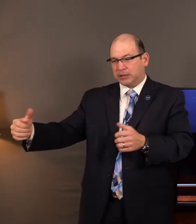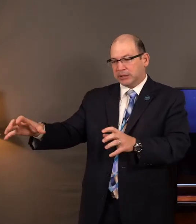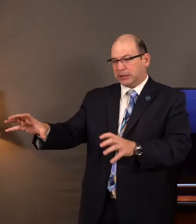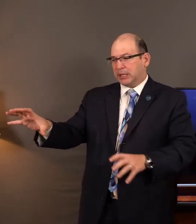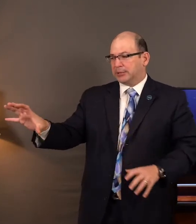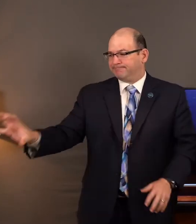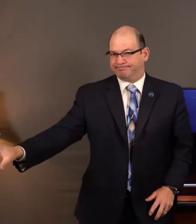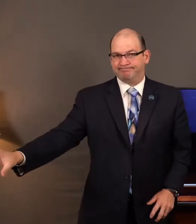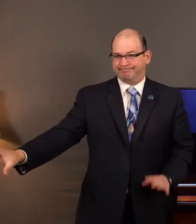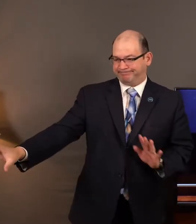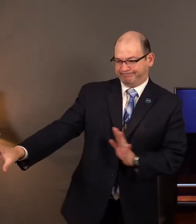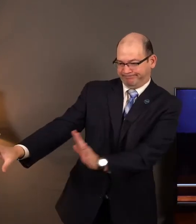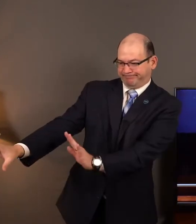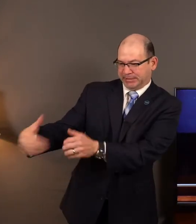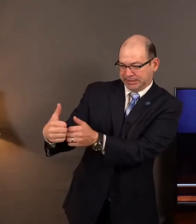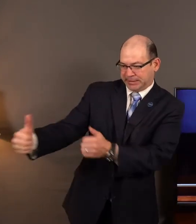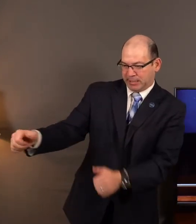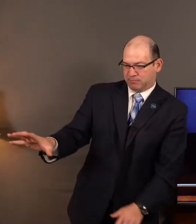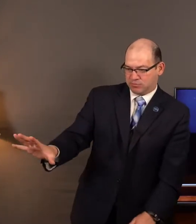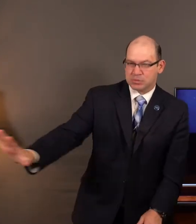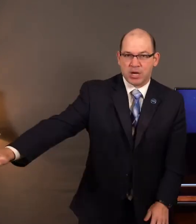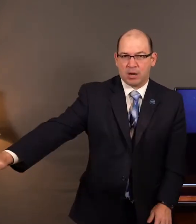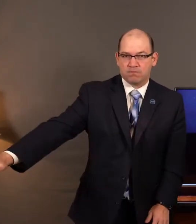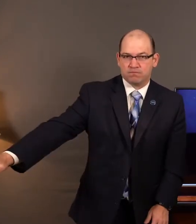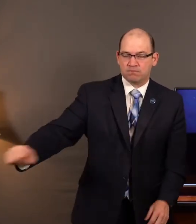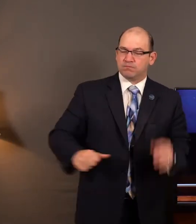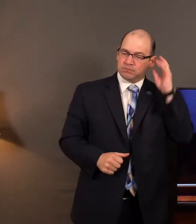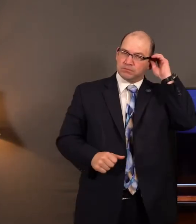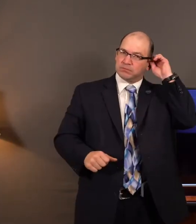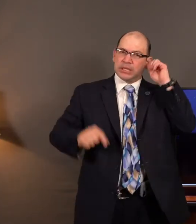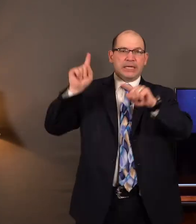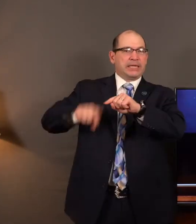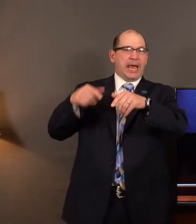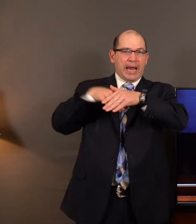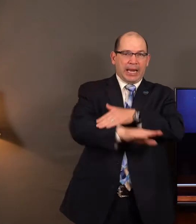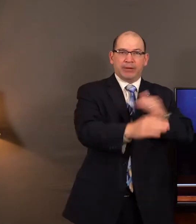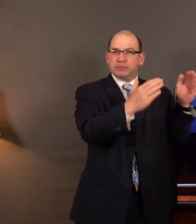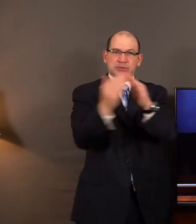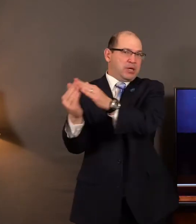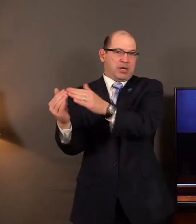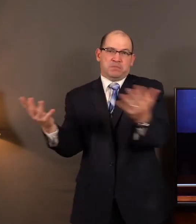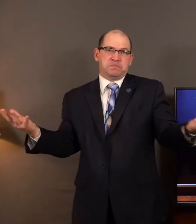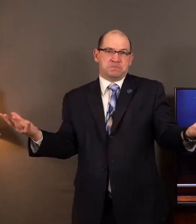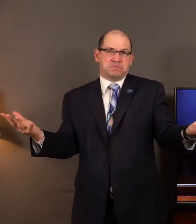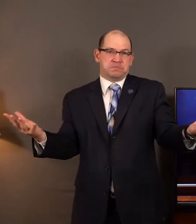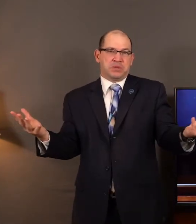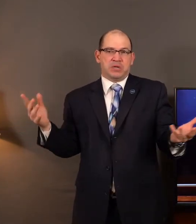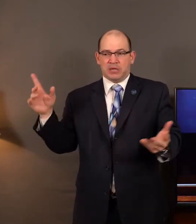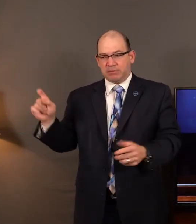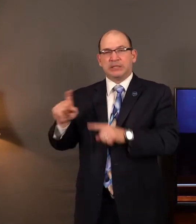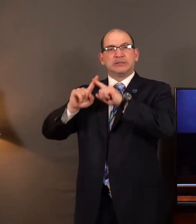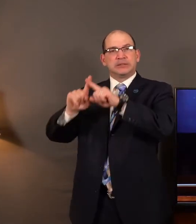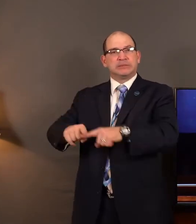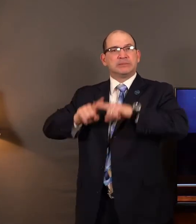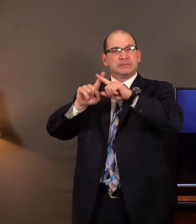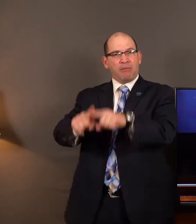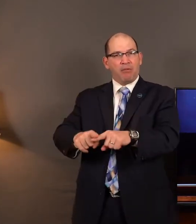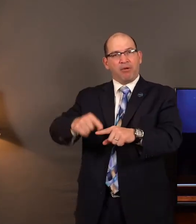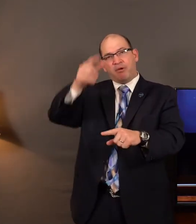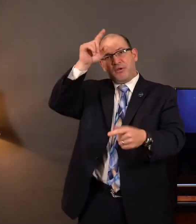leprousy they were not welcome in the city. Because of their leprousy they were dependent upon friends and family to bring